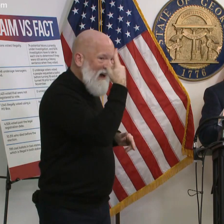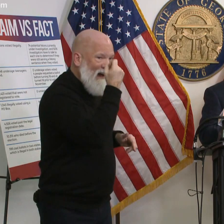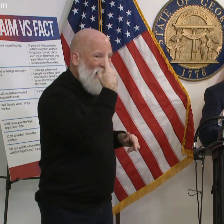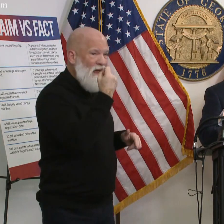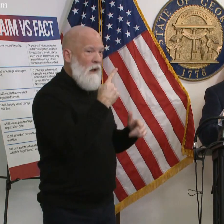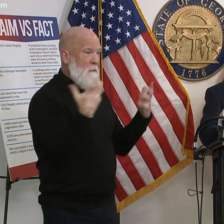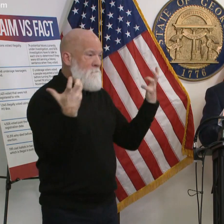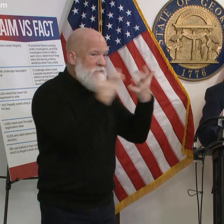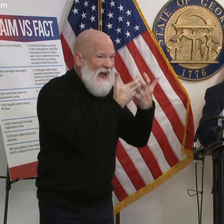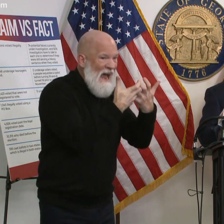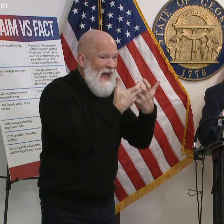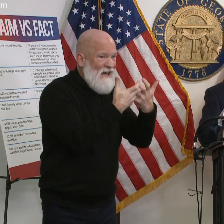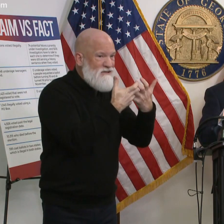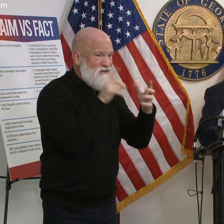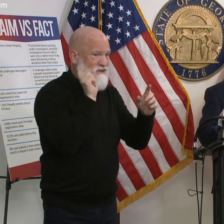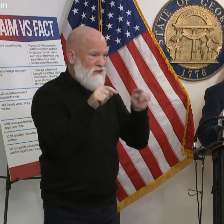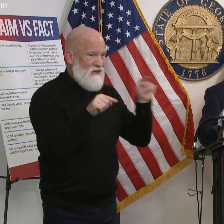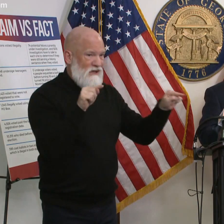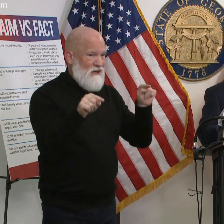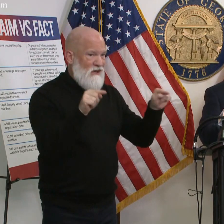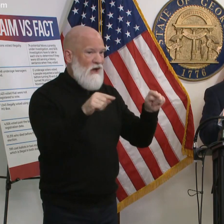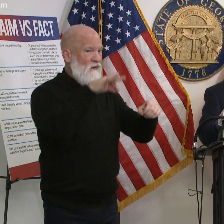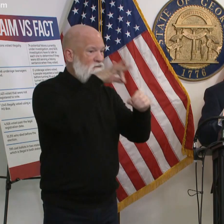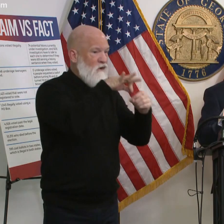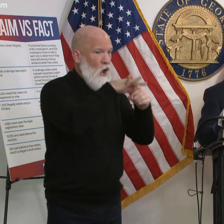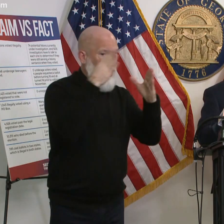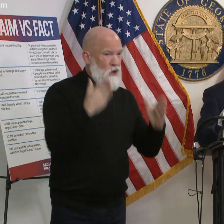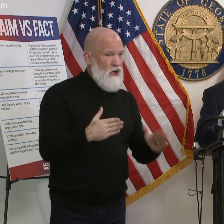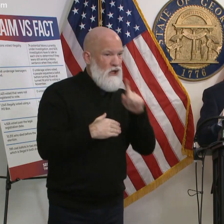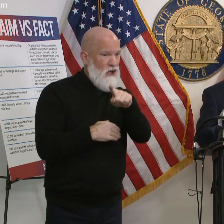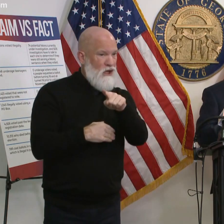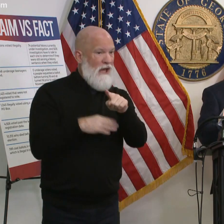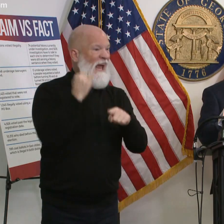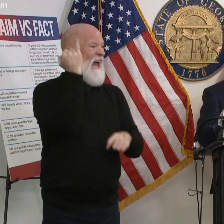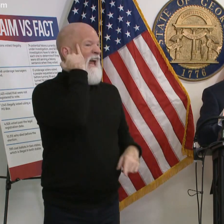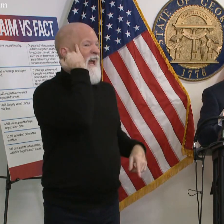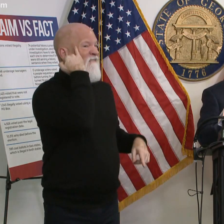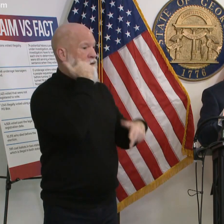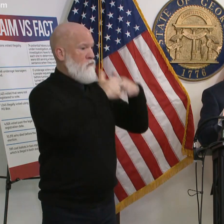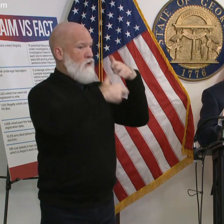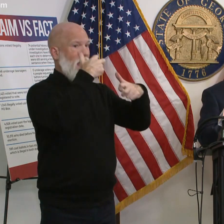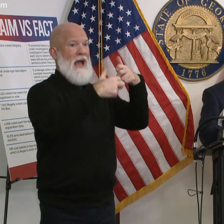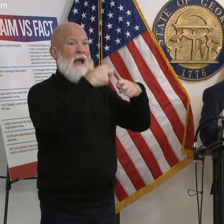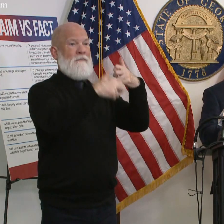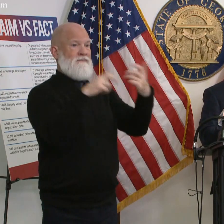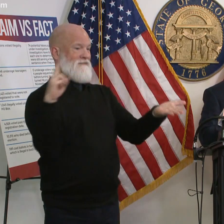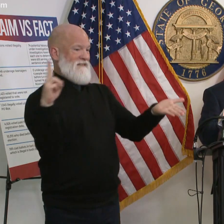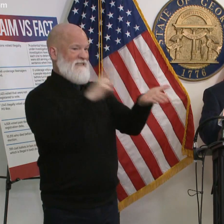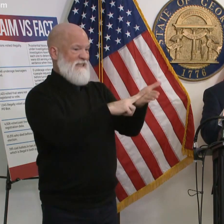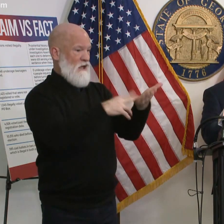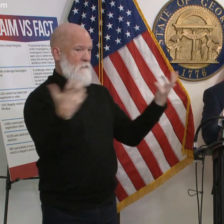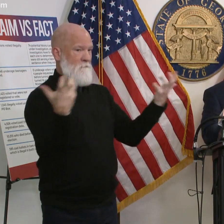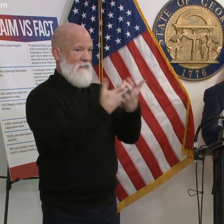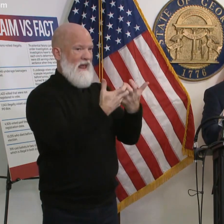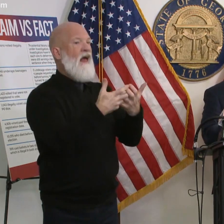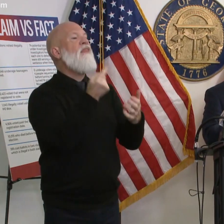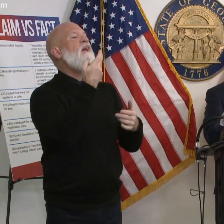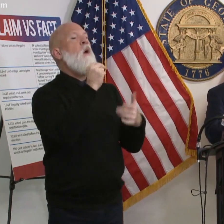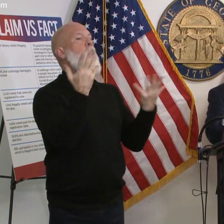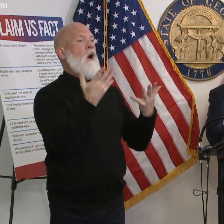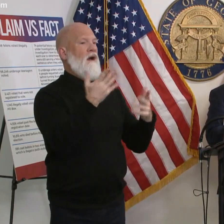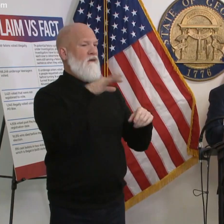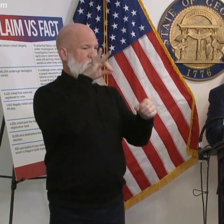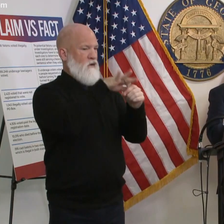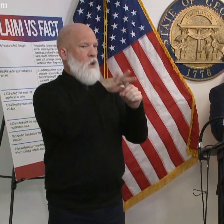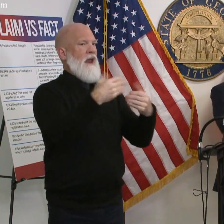has up to three days to cure that ballot and again there'll be teams of republicans and democrats running around the state getting those last ballots cured the other thing that can happen